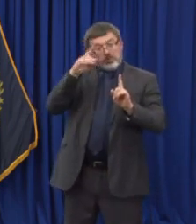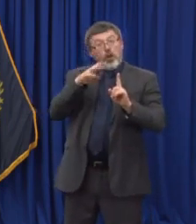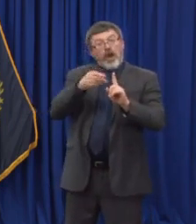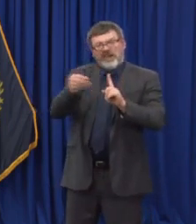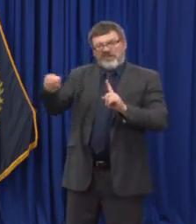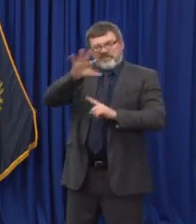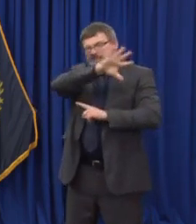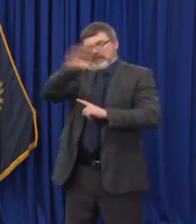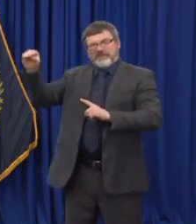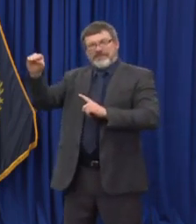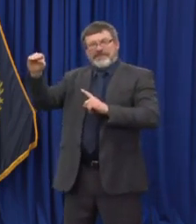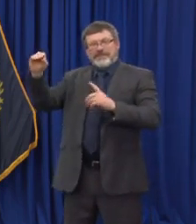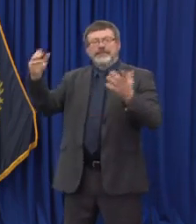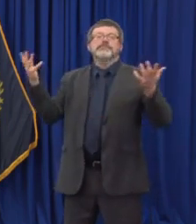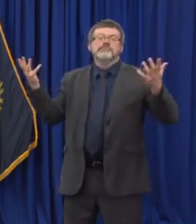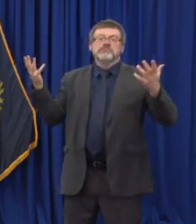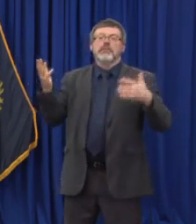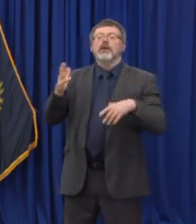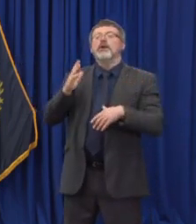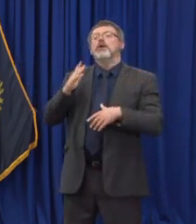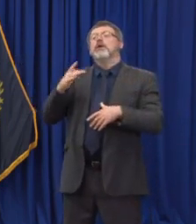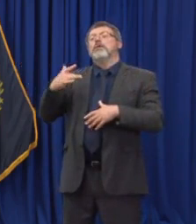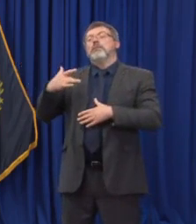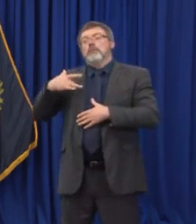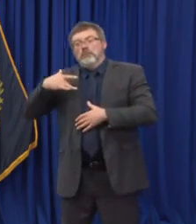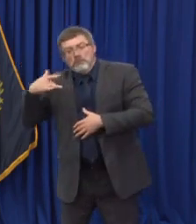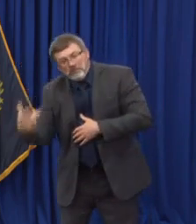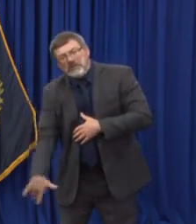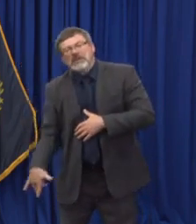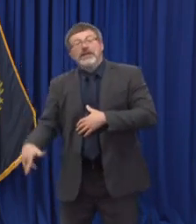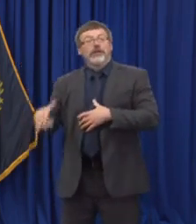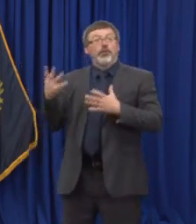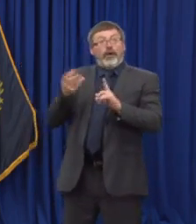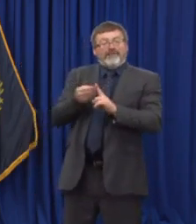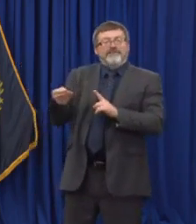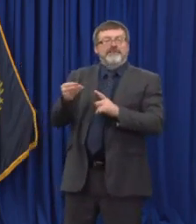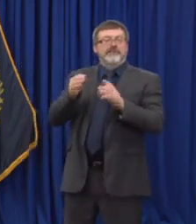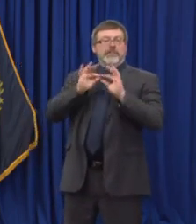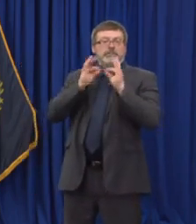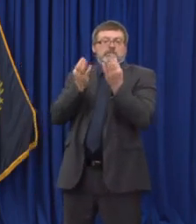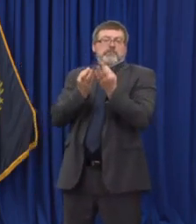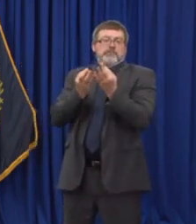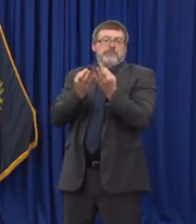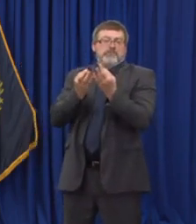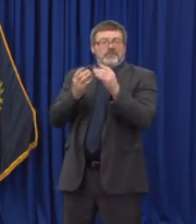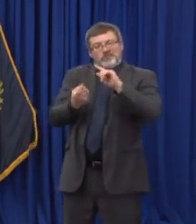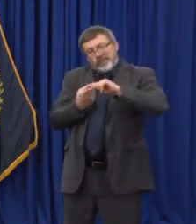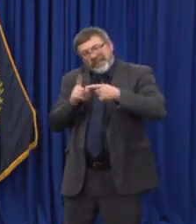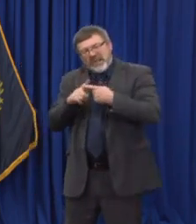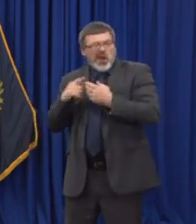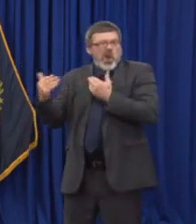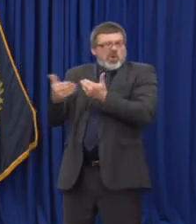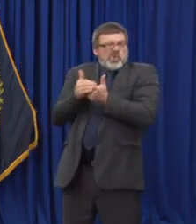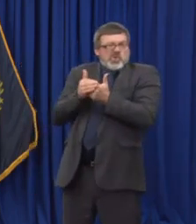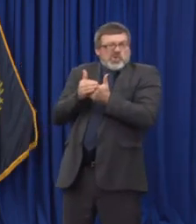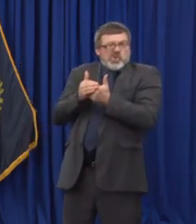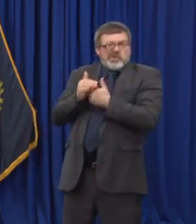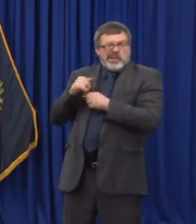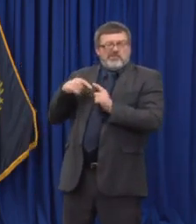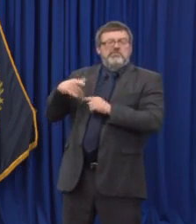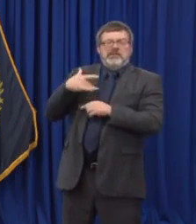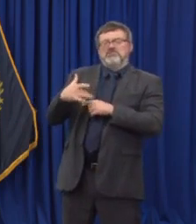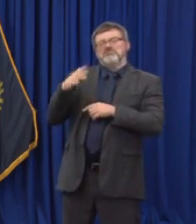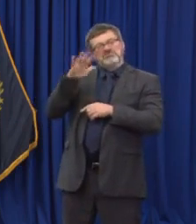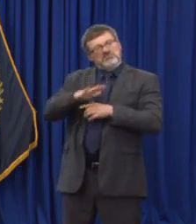56 percent and we've had relatively few close contacts identified in workplaces just six percent of our close